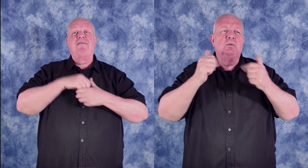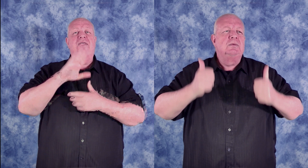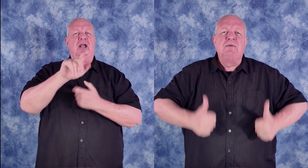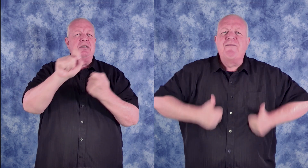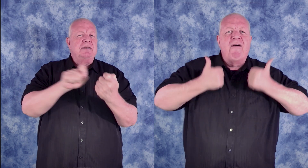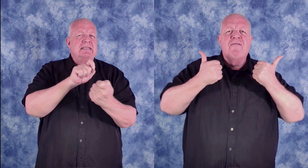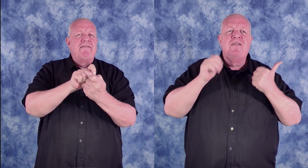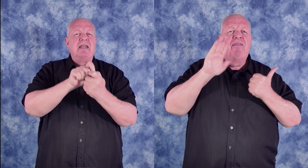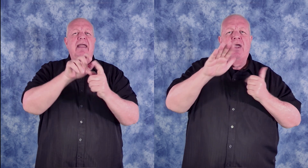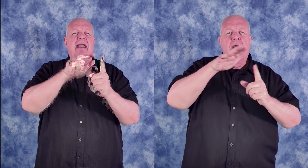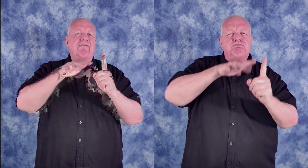in their specific environment.